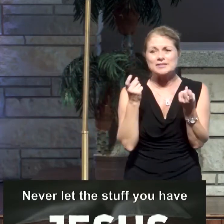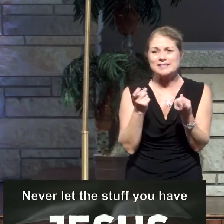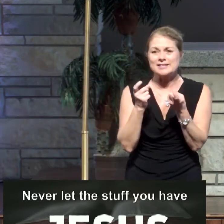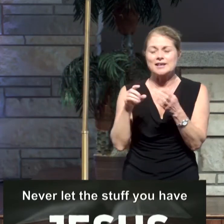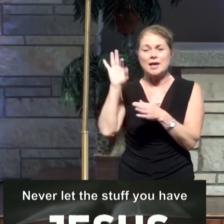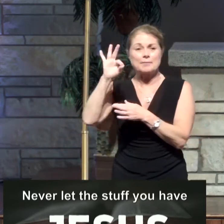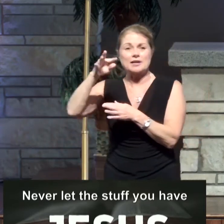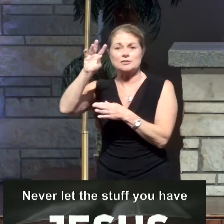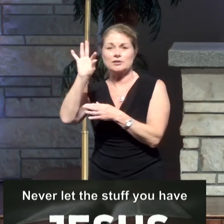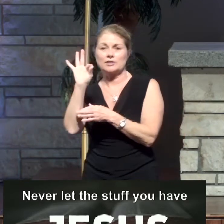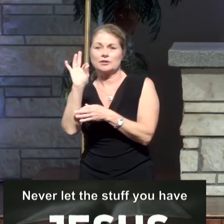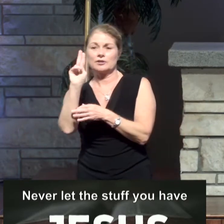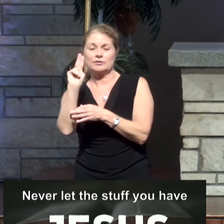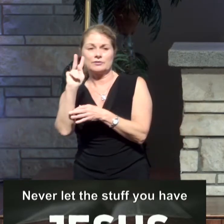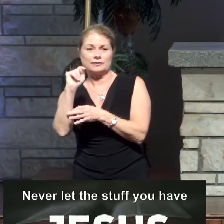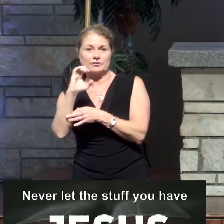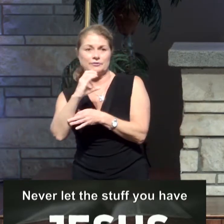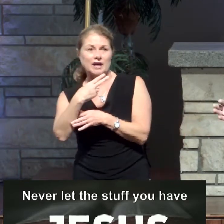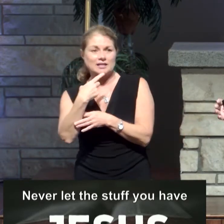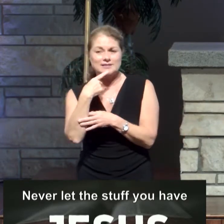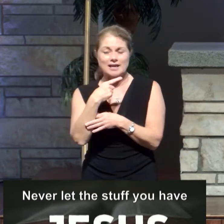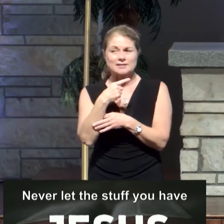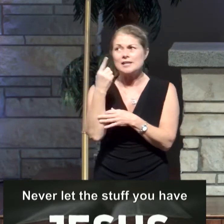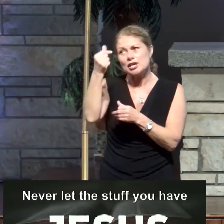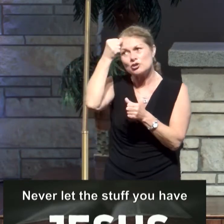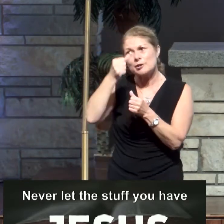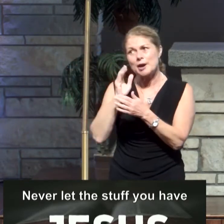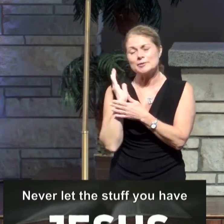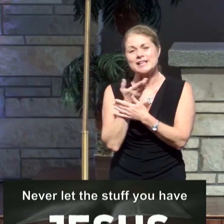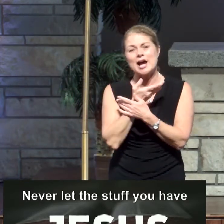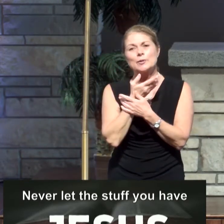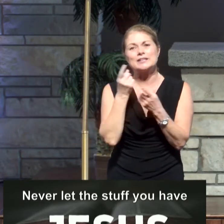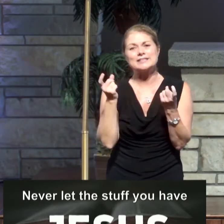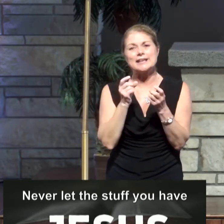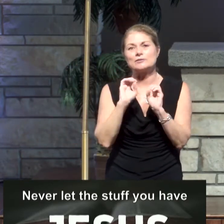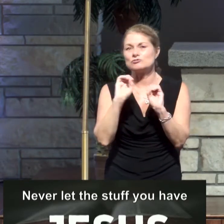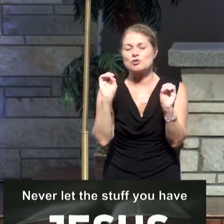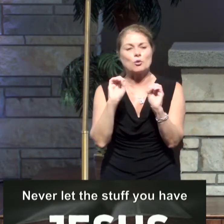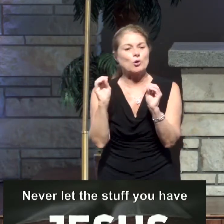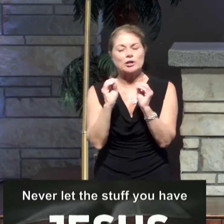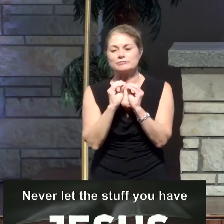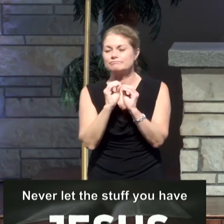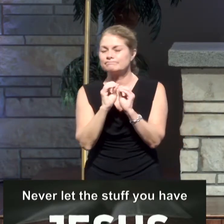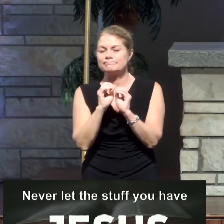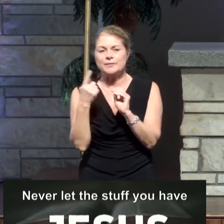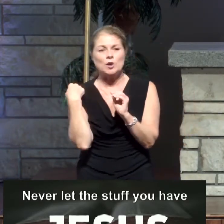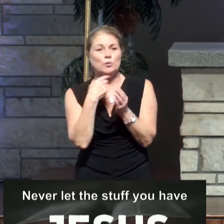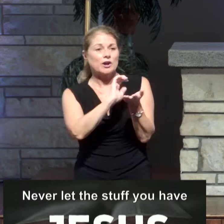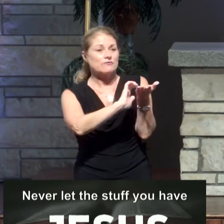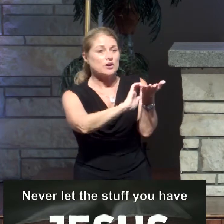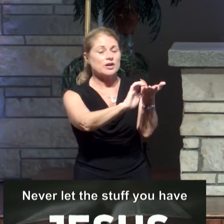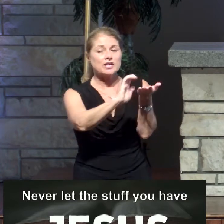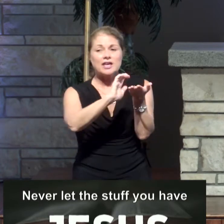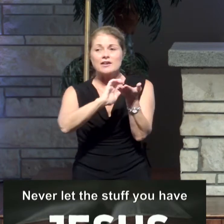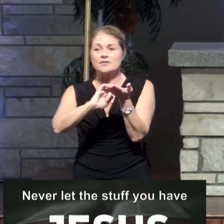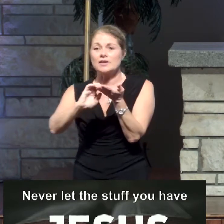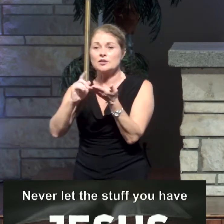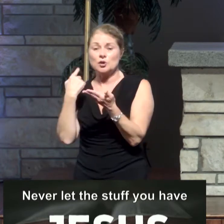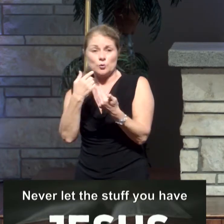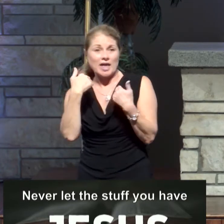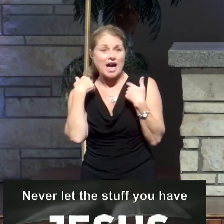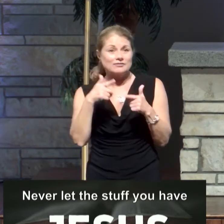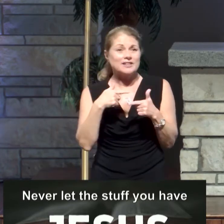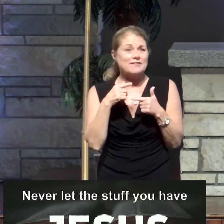says, he remembers our sin no more. It's been washed away. We're forgiven. We have life,